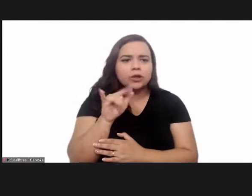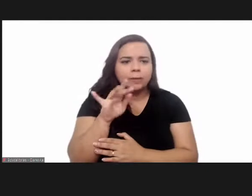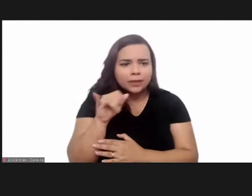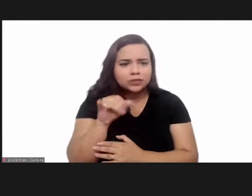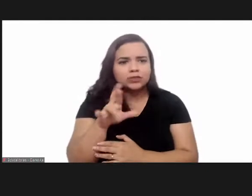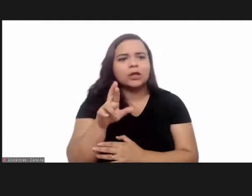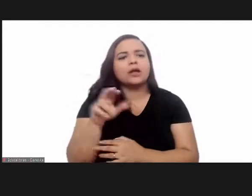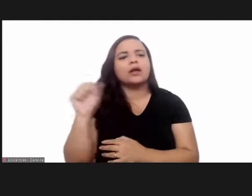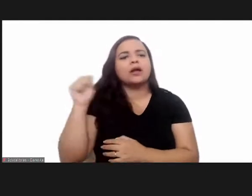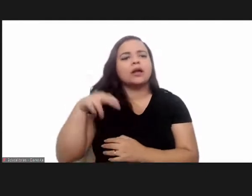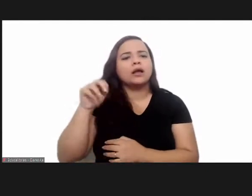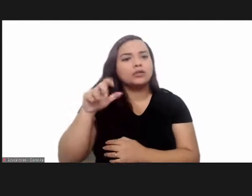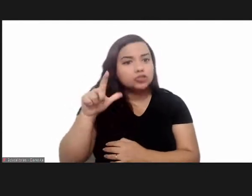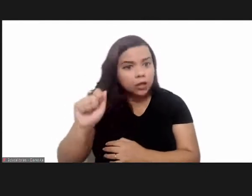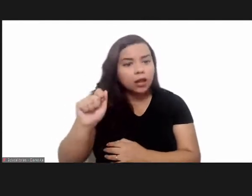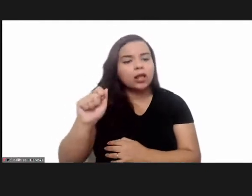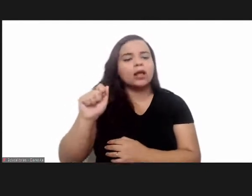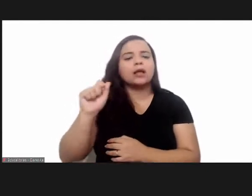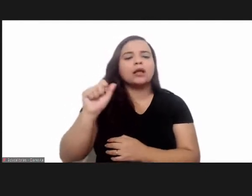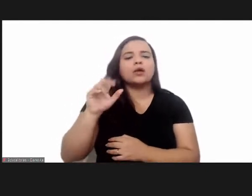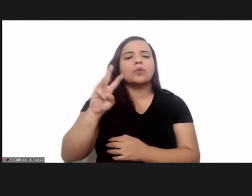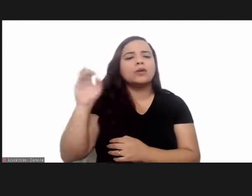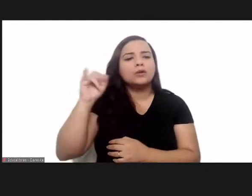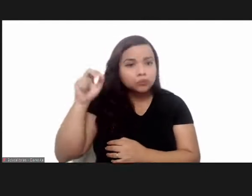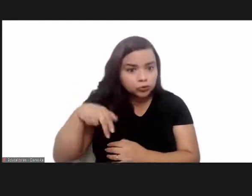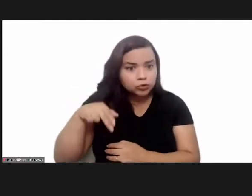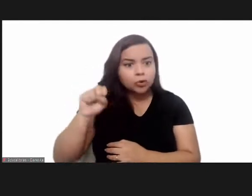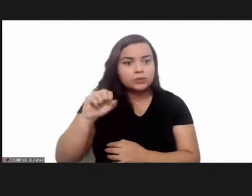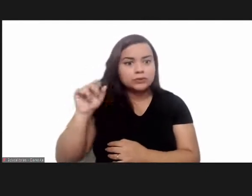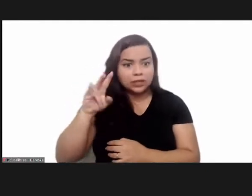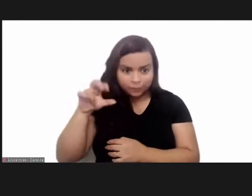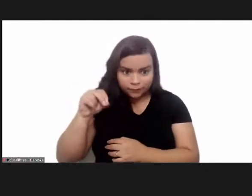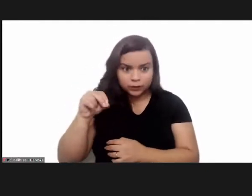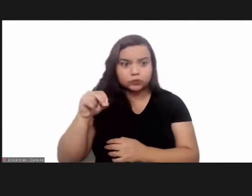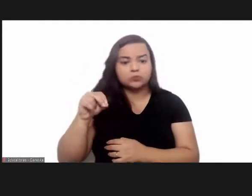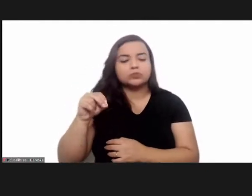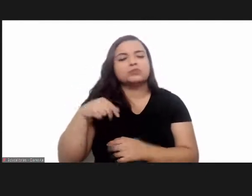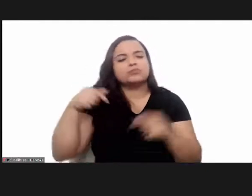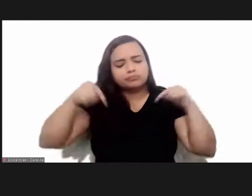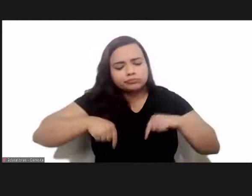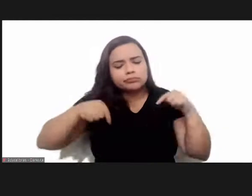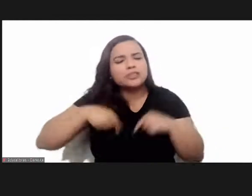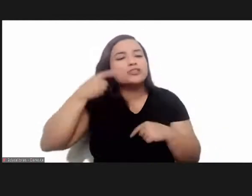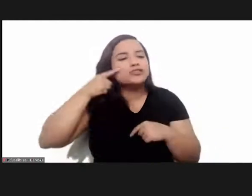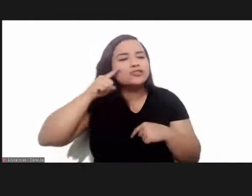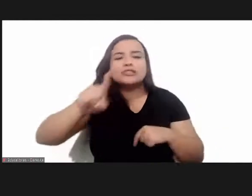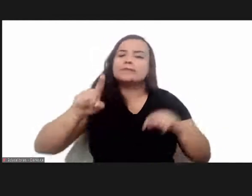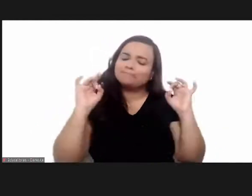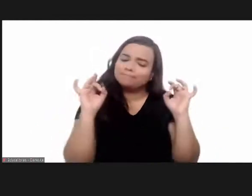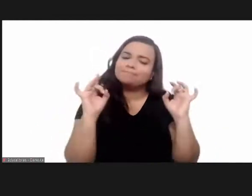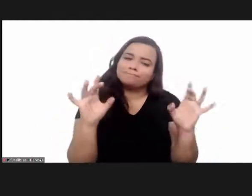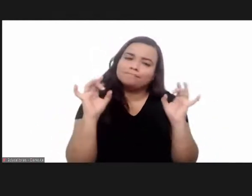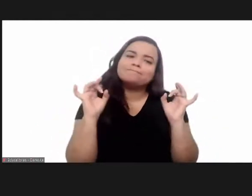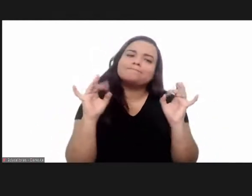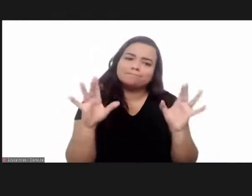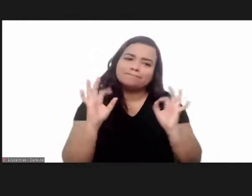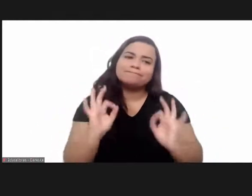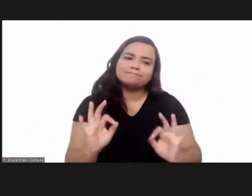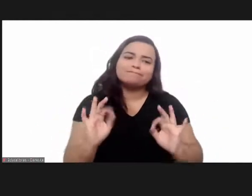angela jonquera and wilson savino certainly today will be a day of